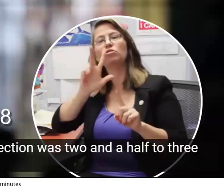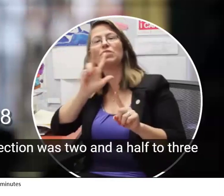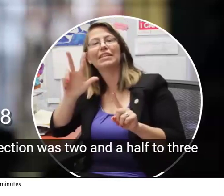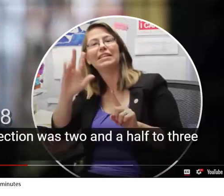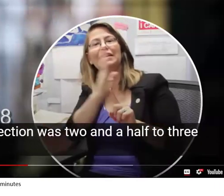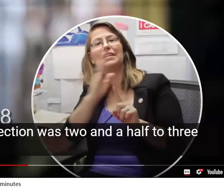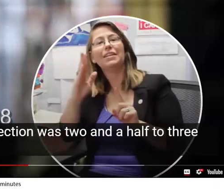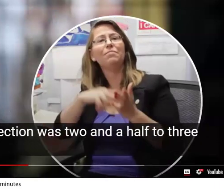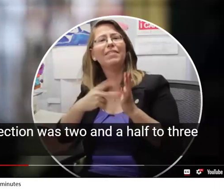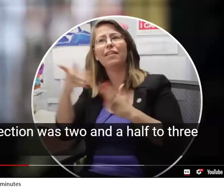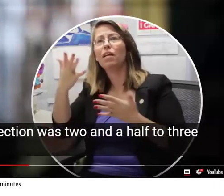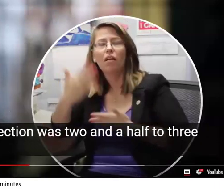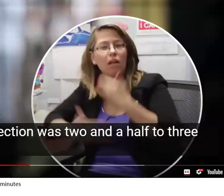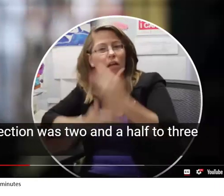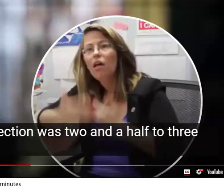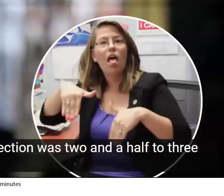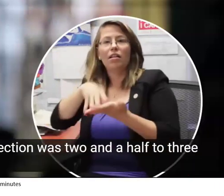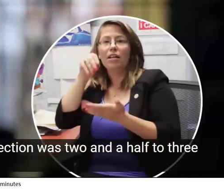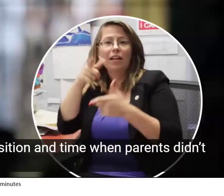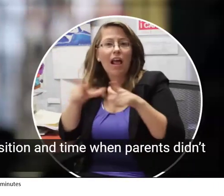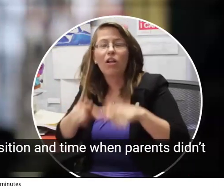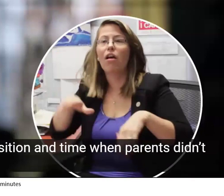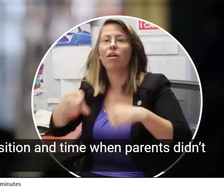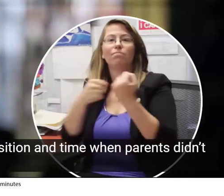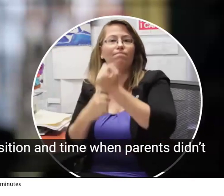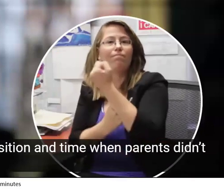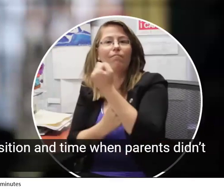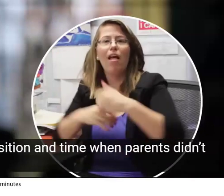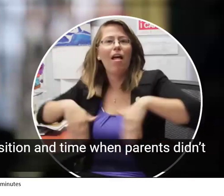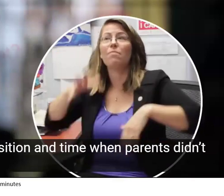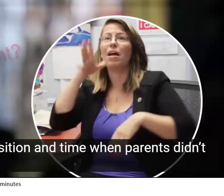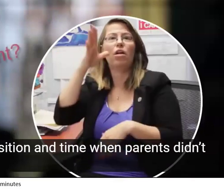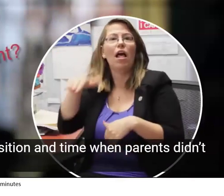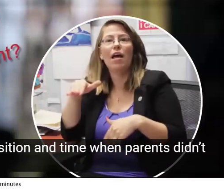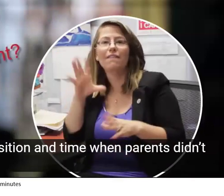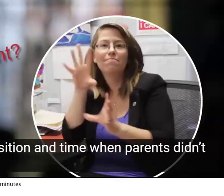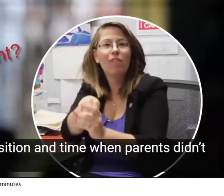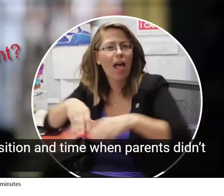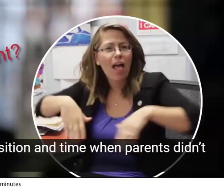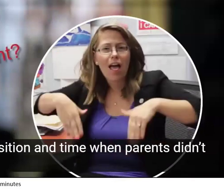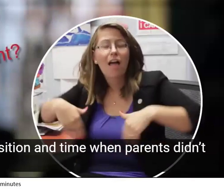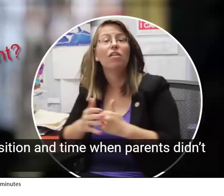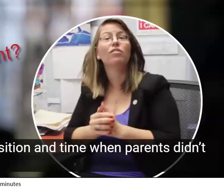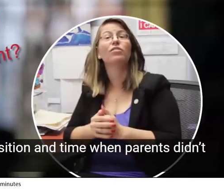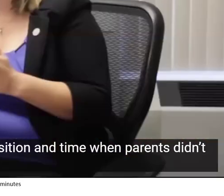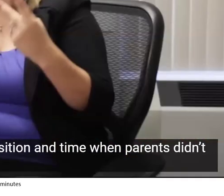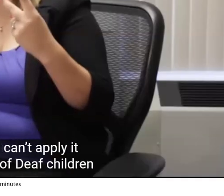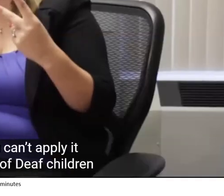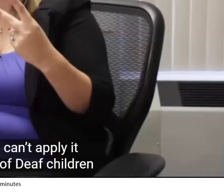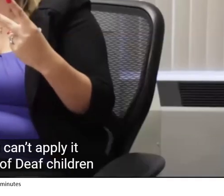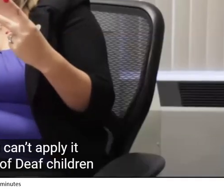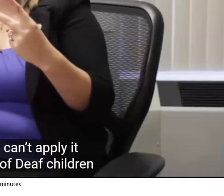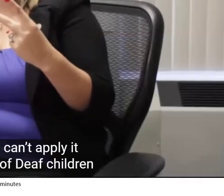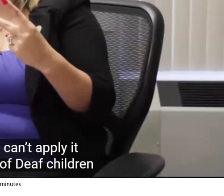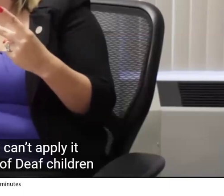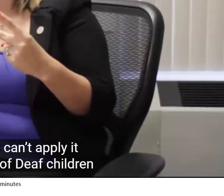of detection was 2.5 to 3 years old, and that meant years of mis-language acquisition and time when parents didn't realize that they